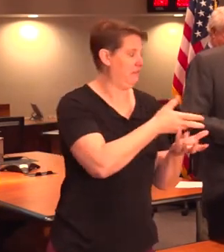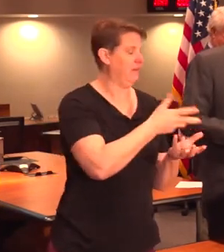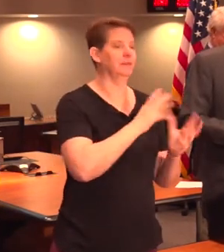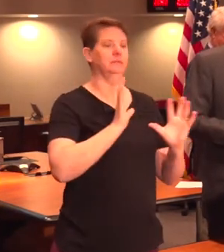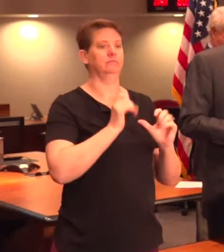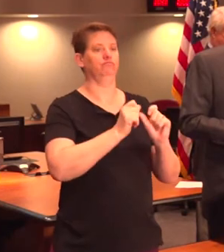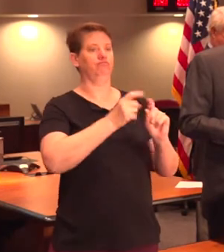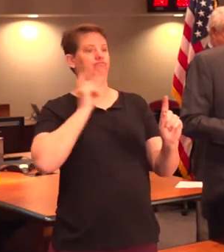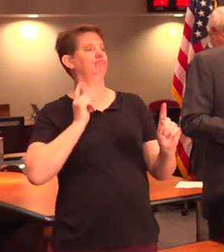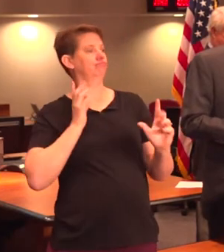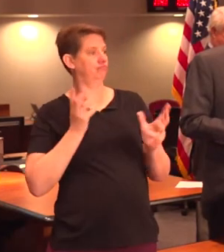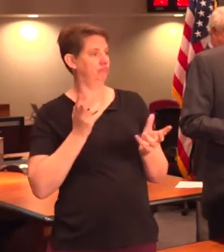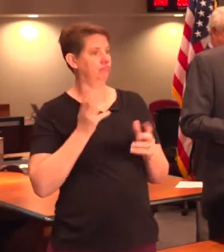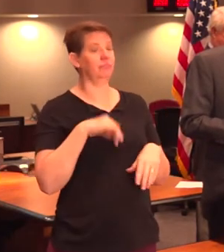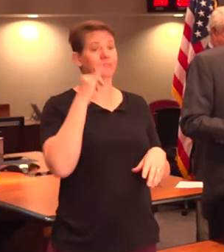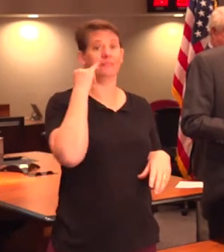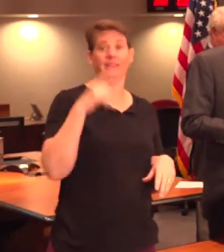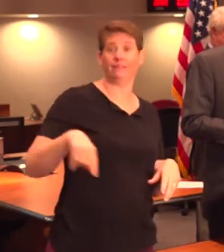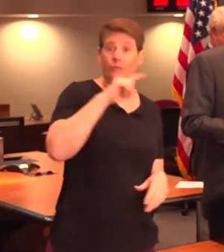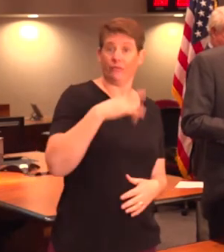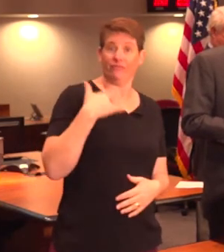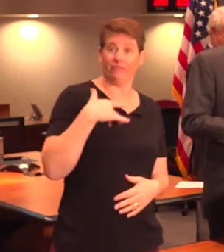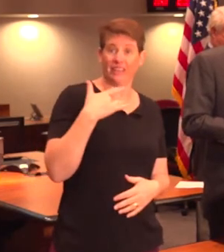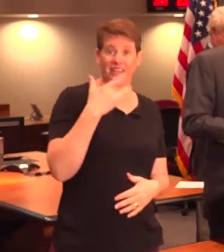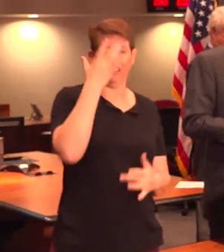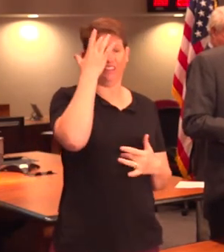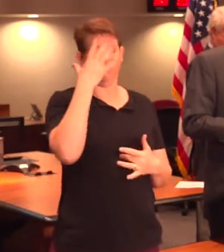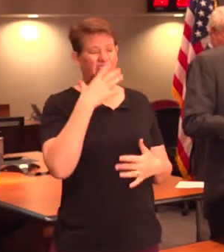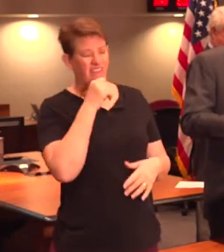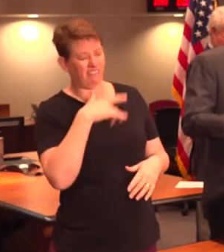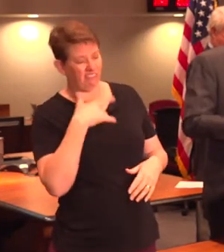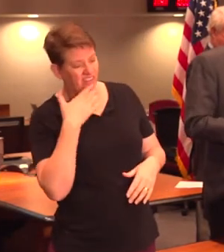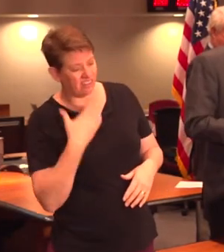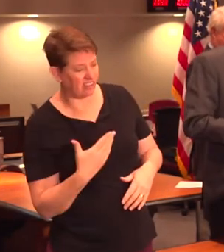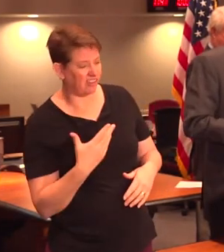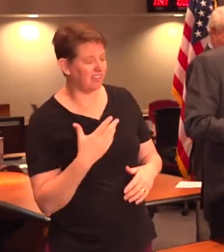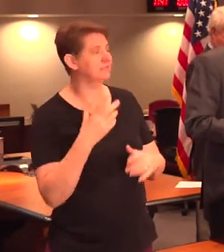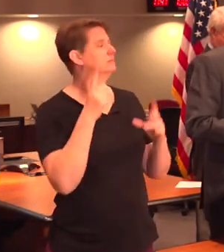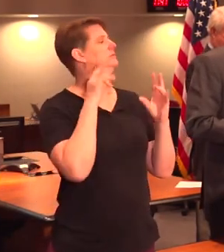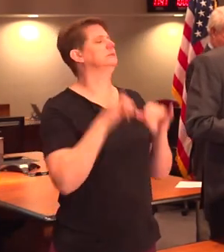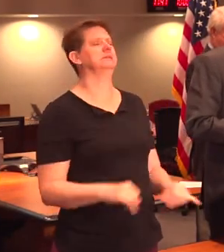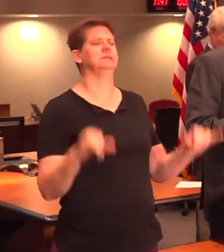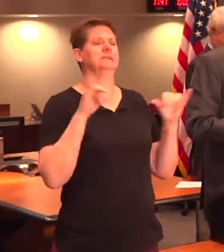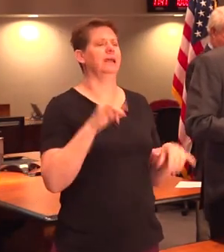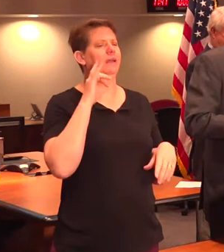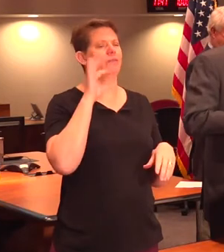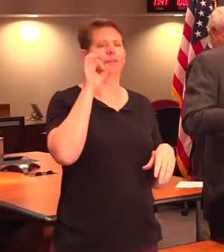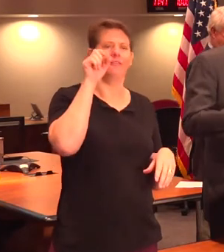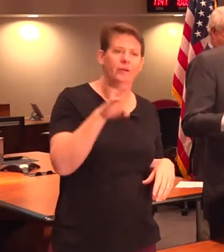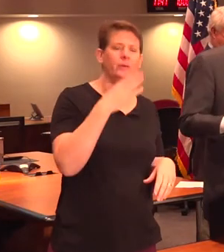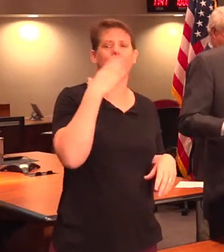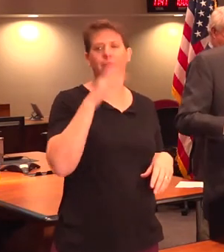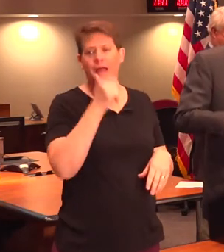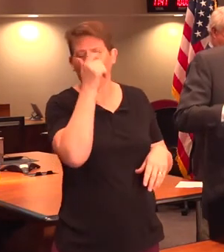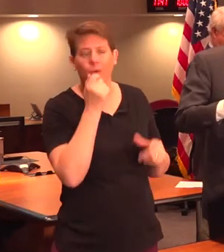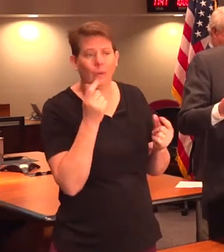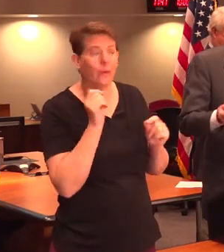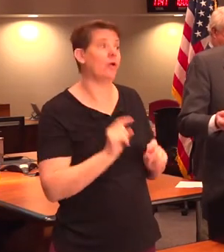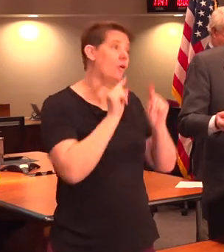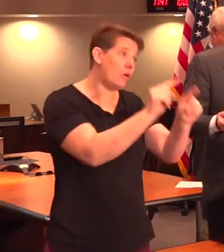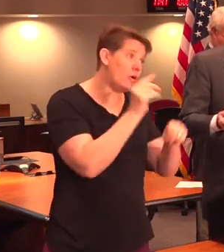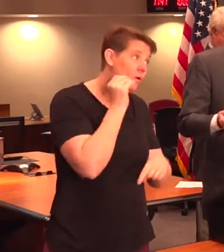on you. And if you feel sick, then do just like you do for a flu or a bad cold. Go home,